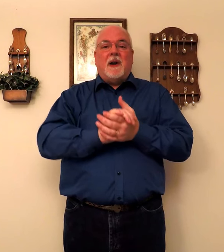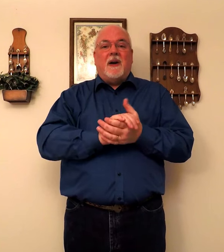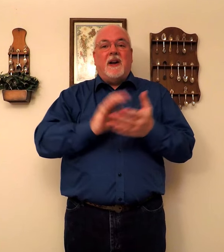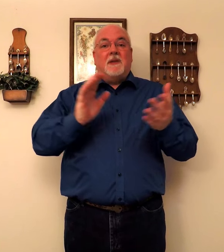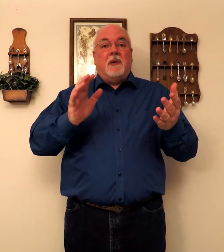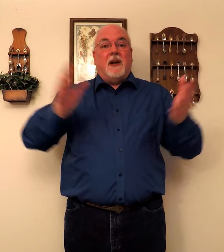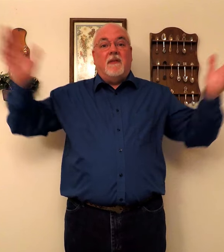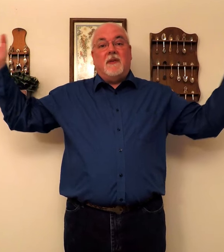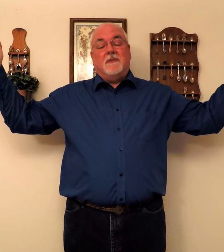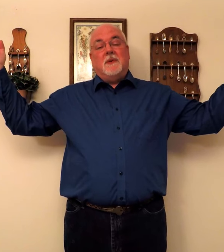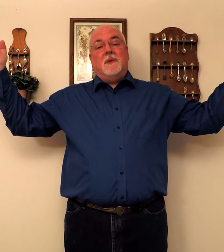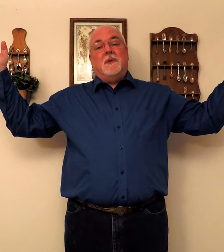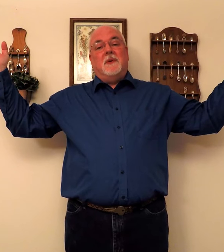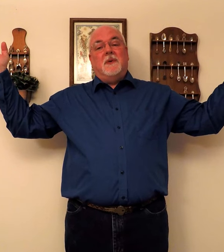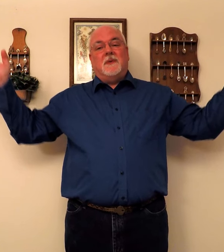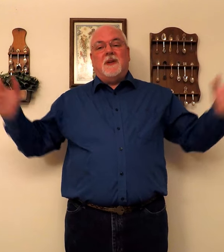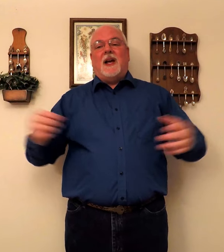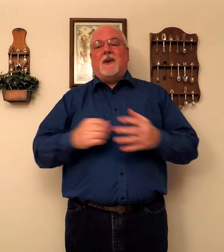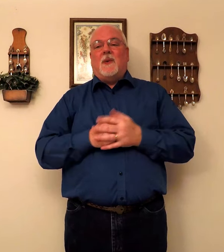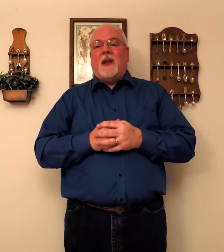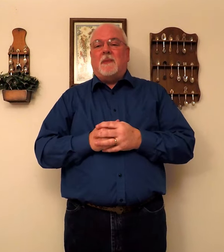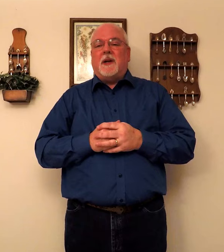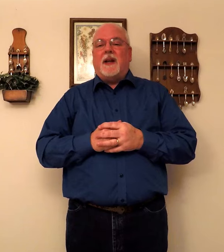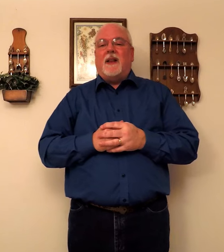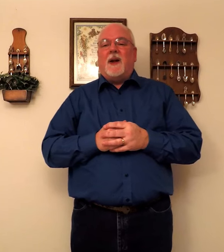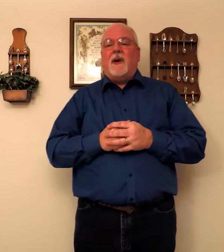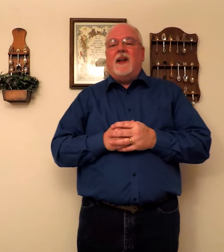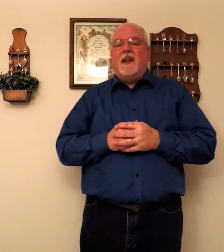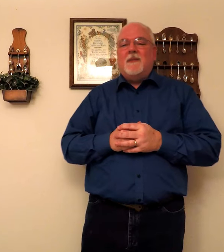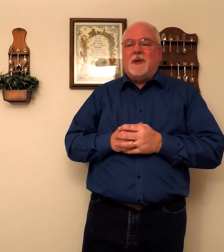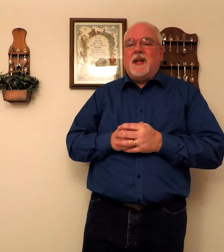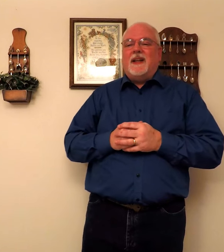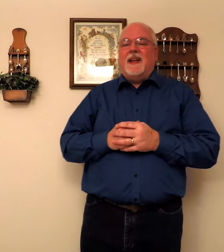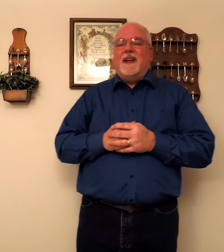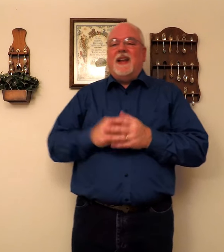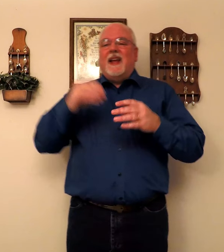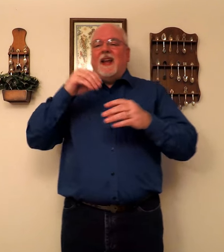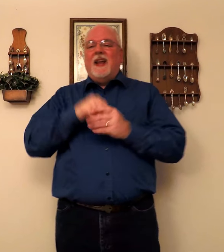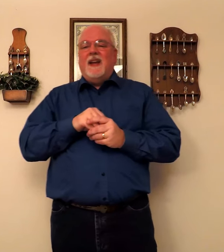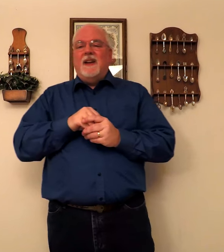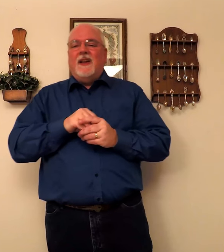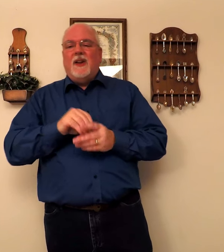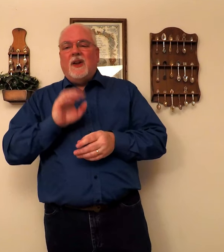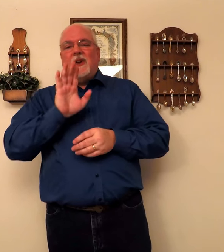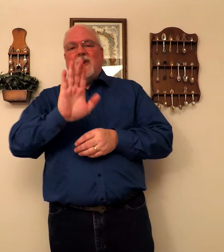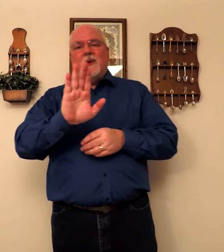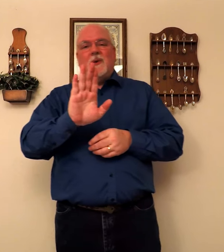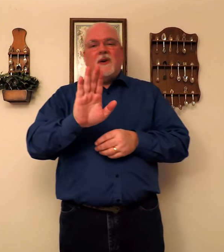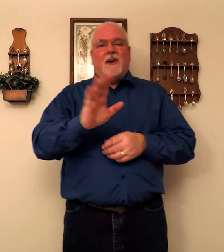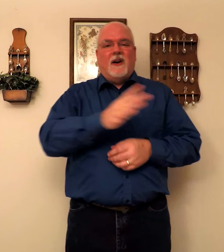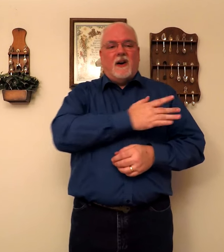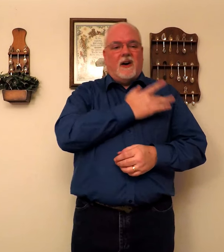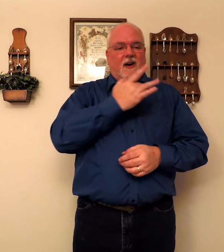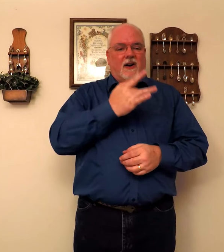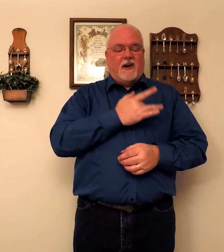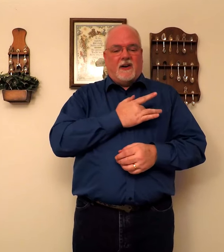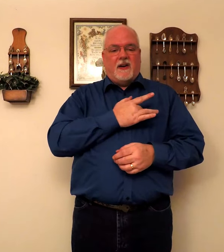married is believe. Who knew? I don't know why they put it together that way, but they did. In your heart.